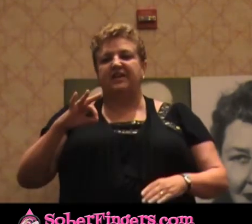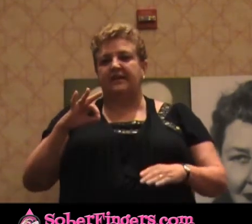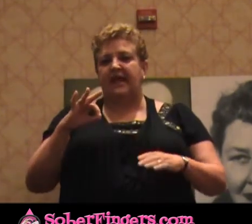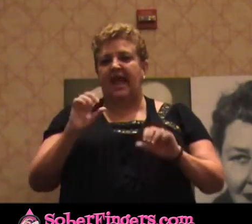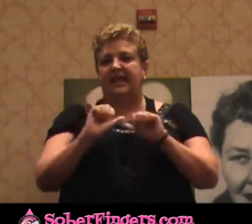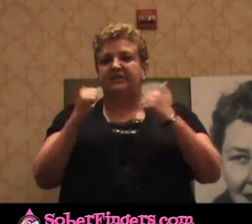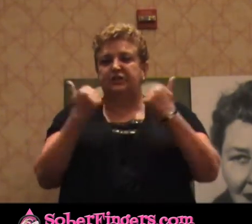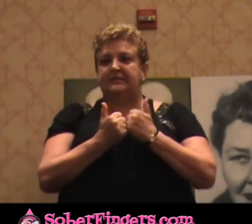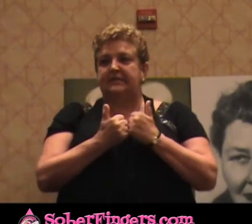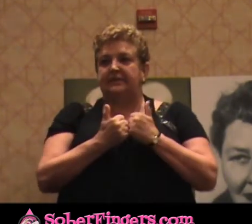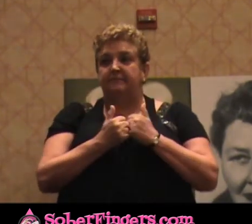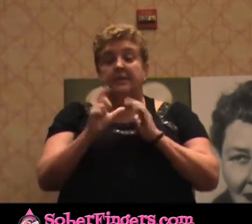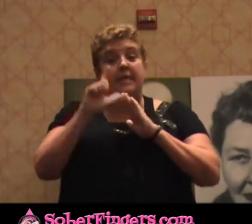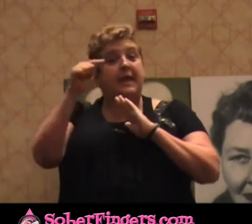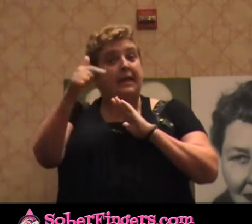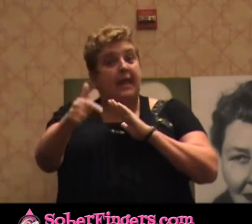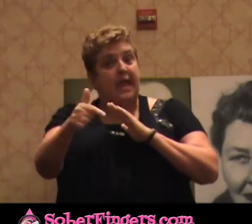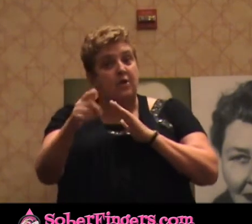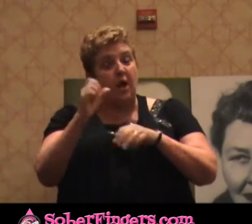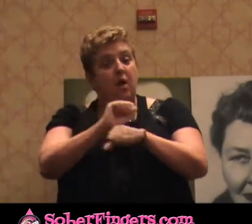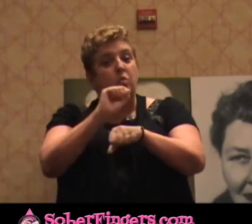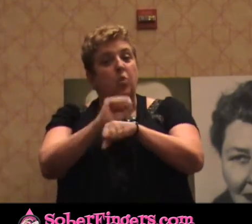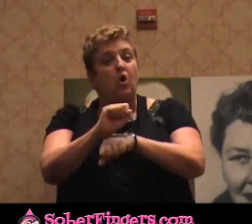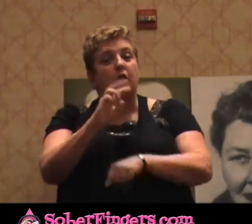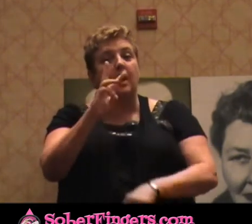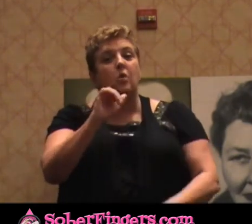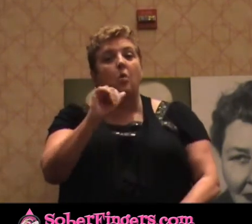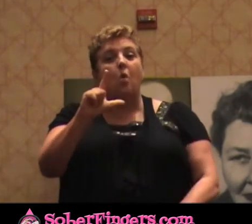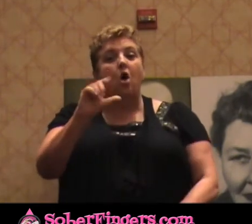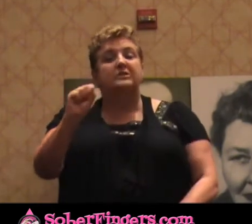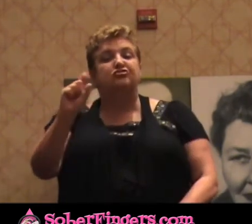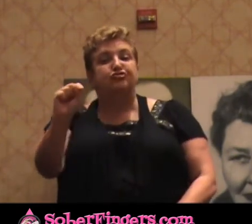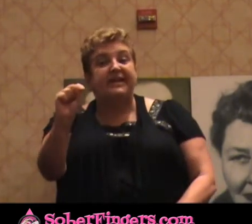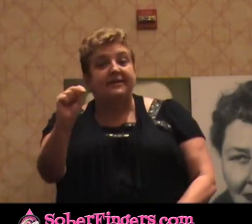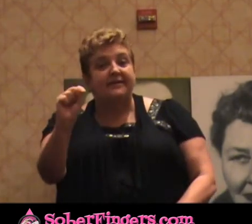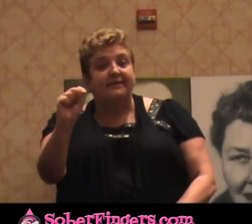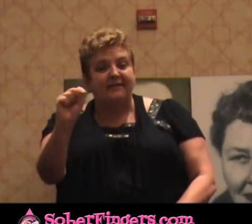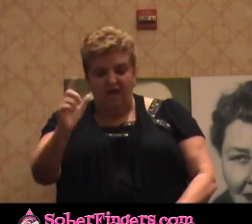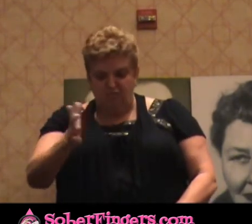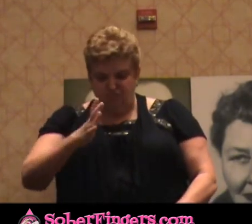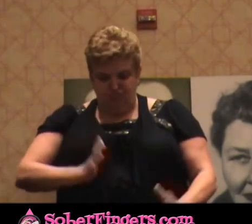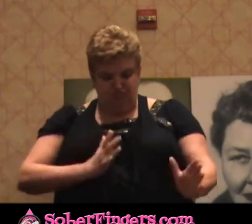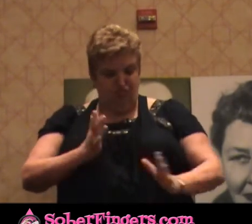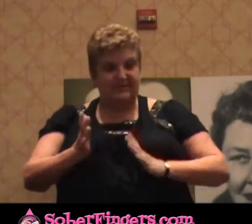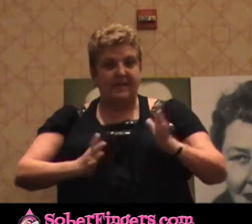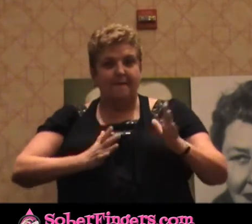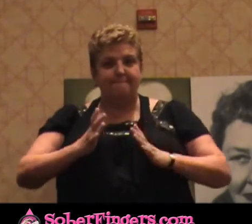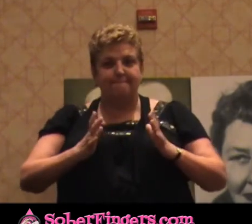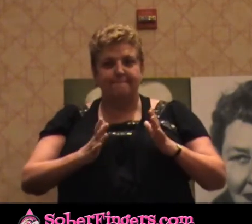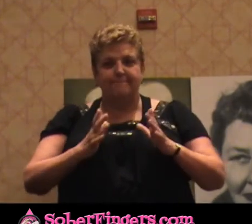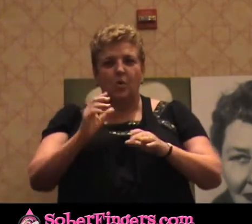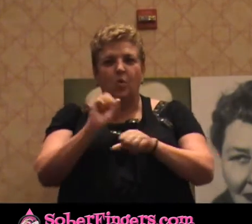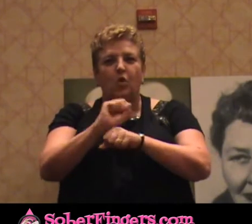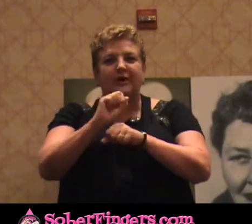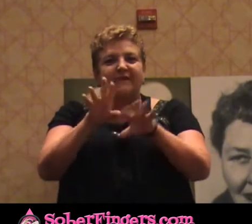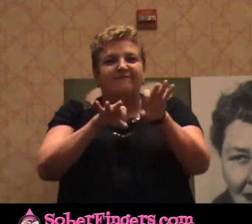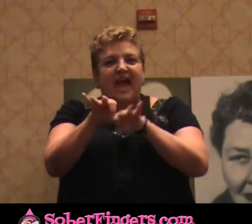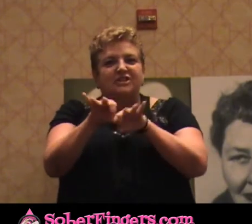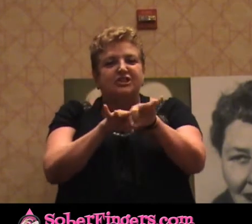working in the fashion industry. And I'm dressed in suits. And I'm all about the outsides. And I learned